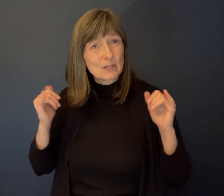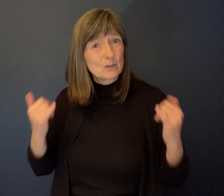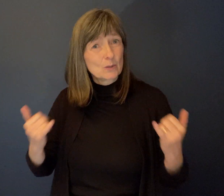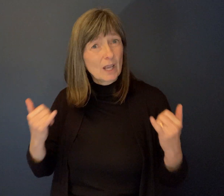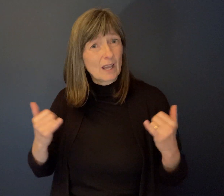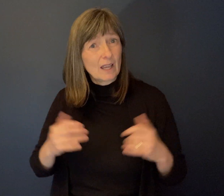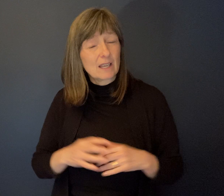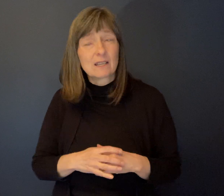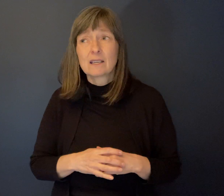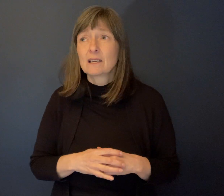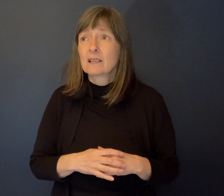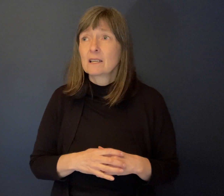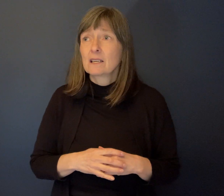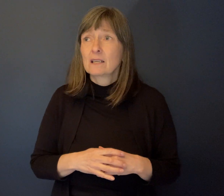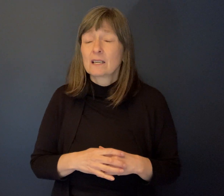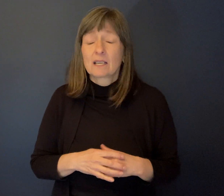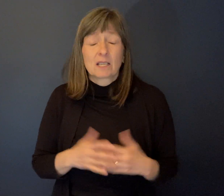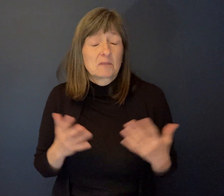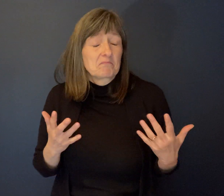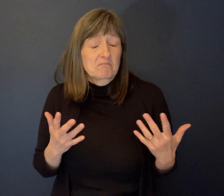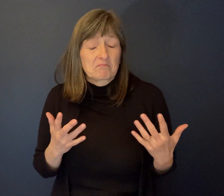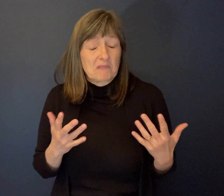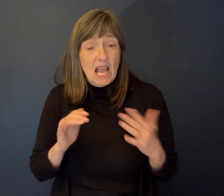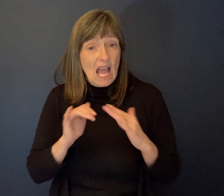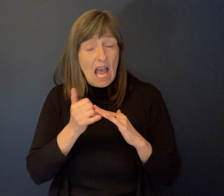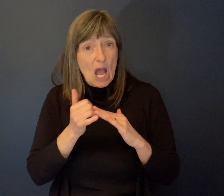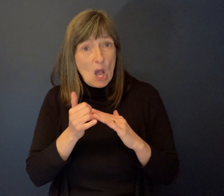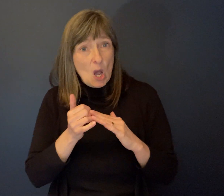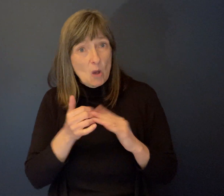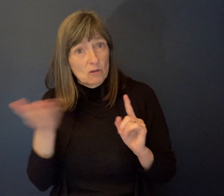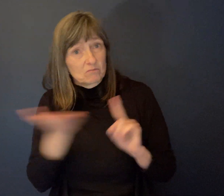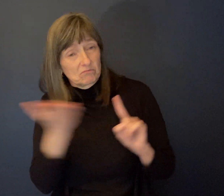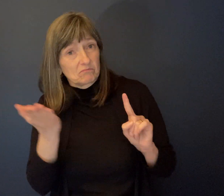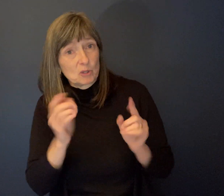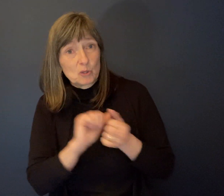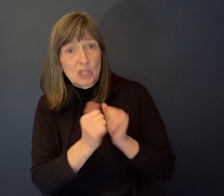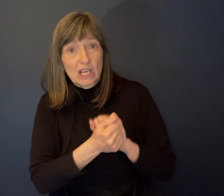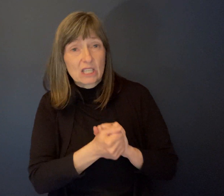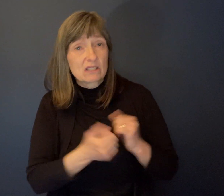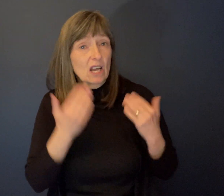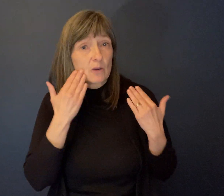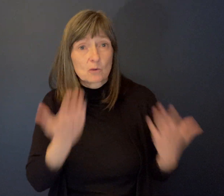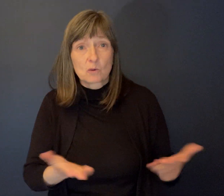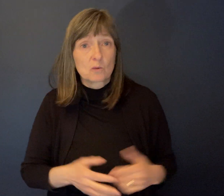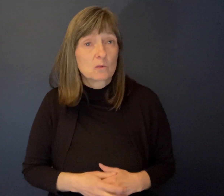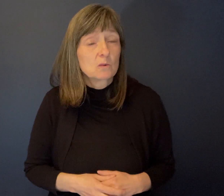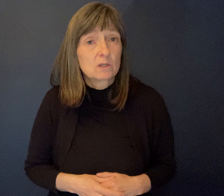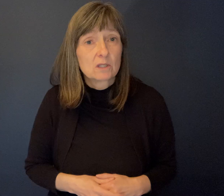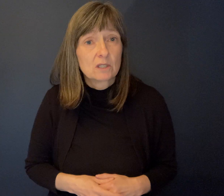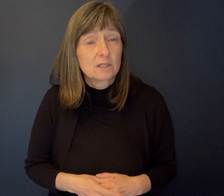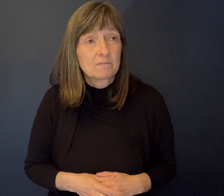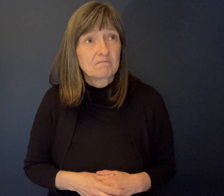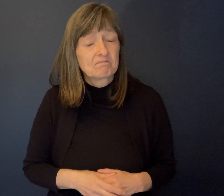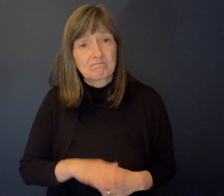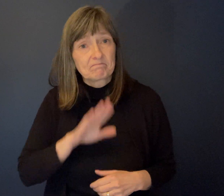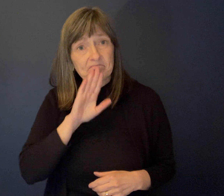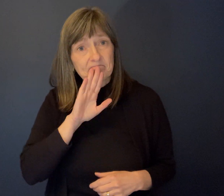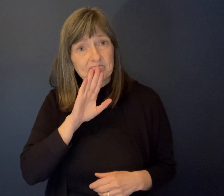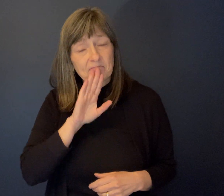take to create that kind of change. It's frustrating. Um, I remember a friend of mine, Eric Norman,